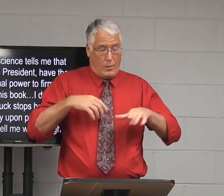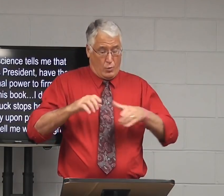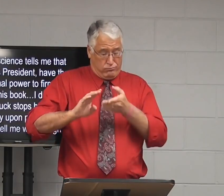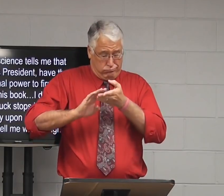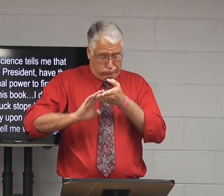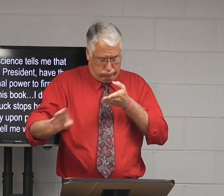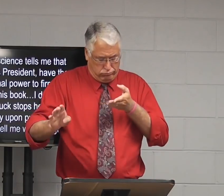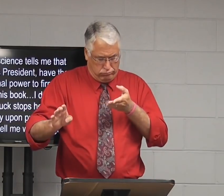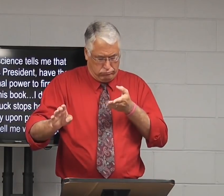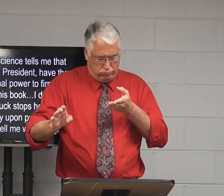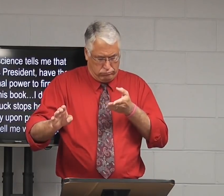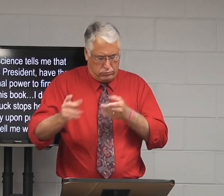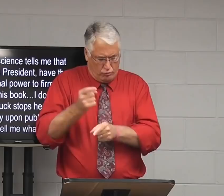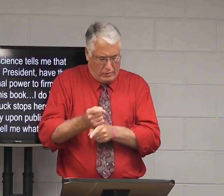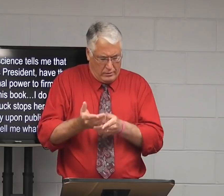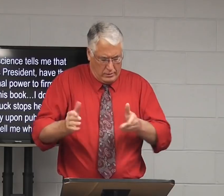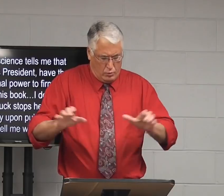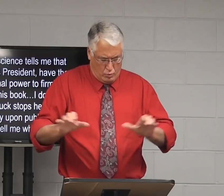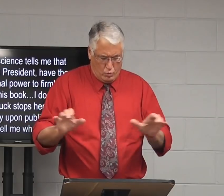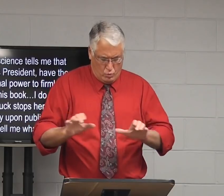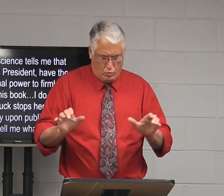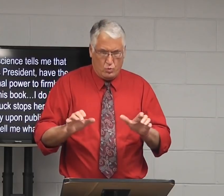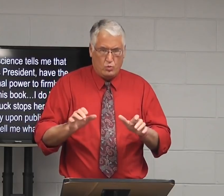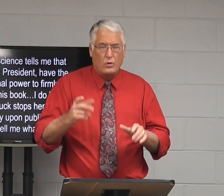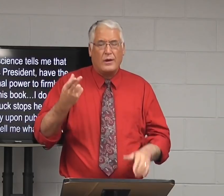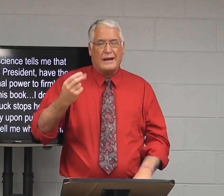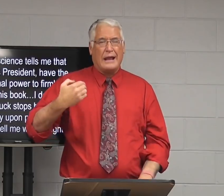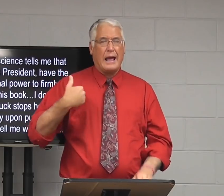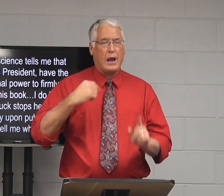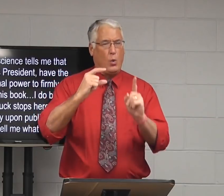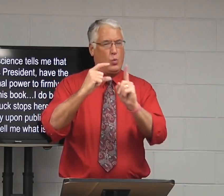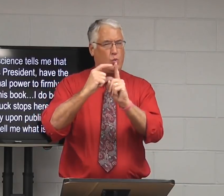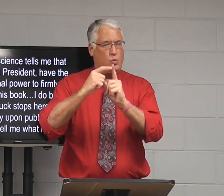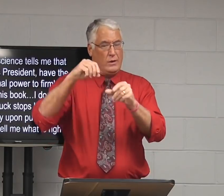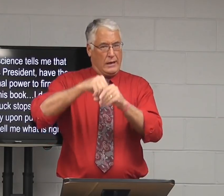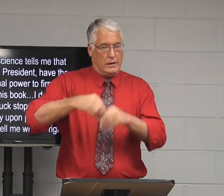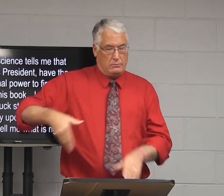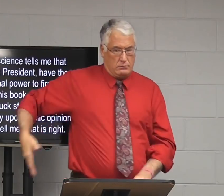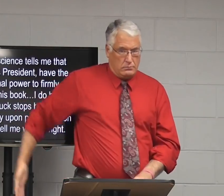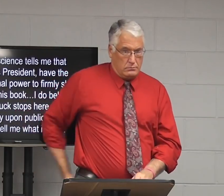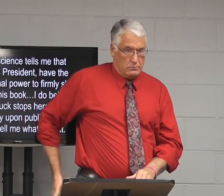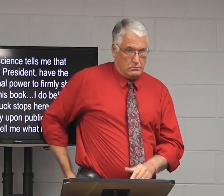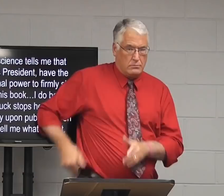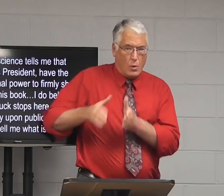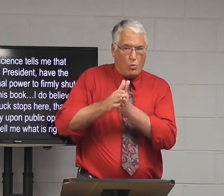you know, what he knew that it was the right thing to do, he had